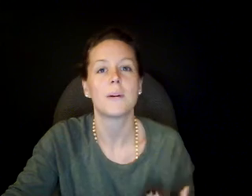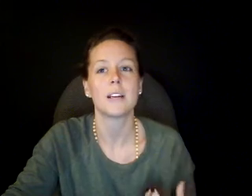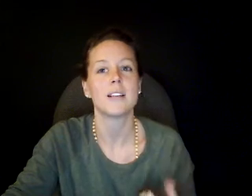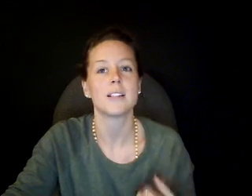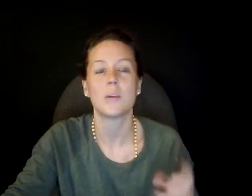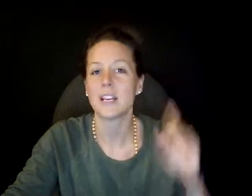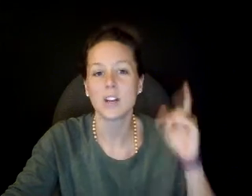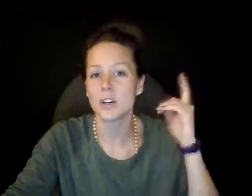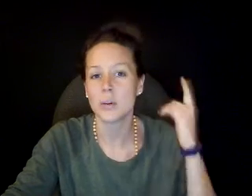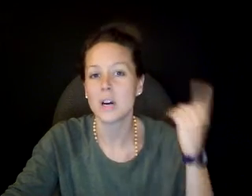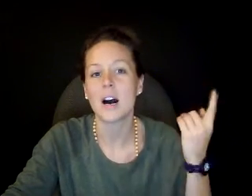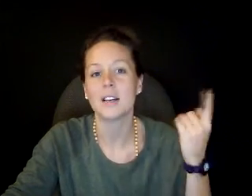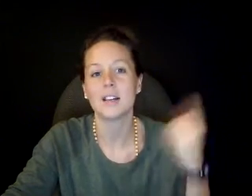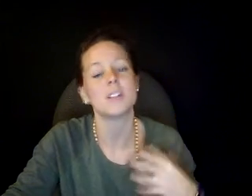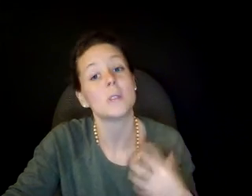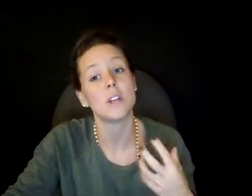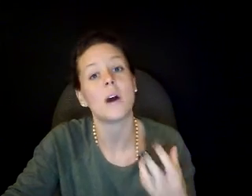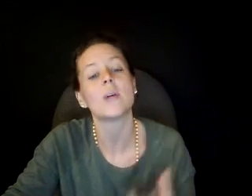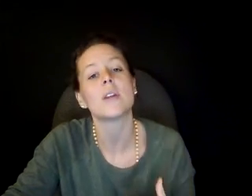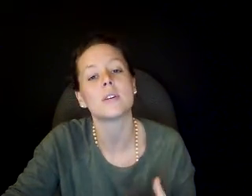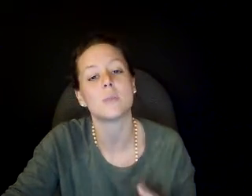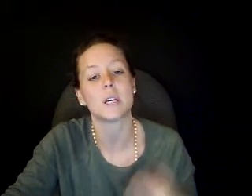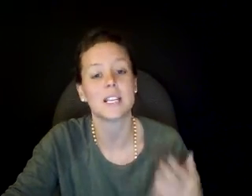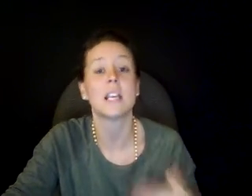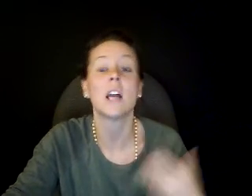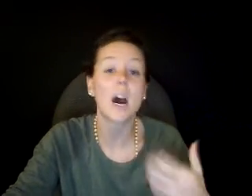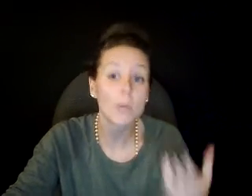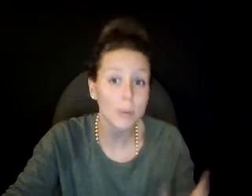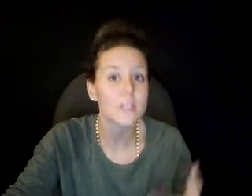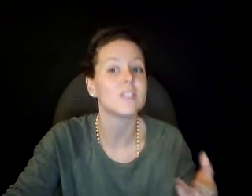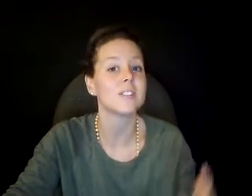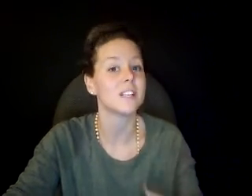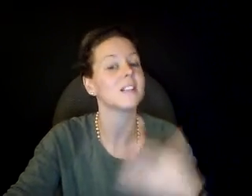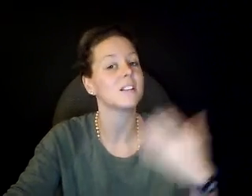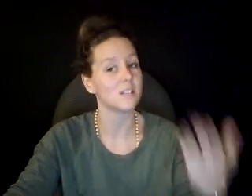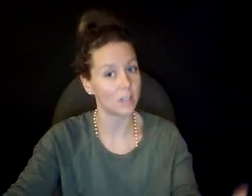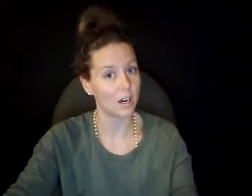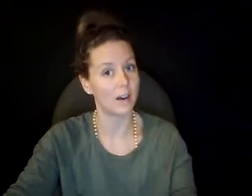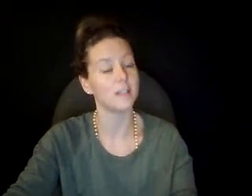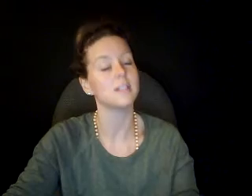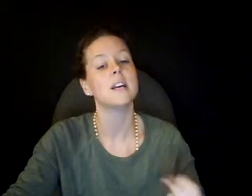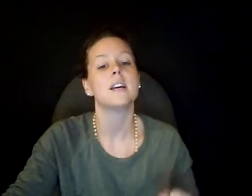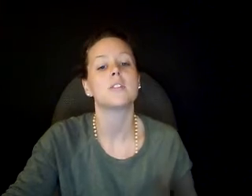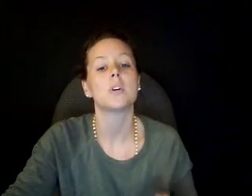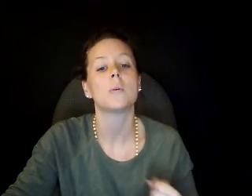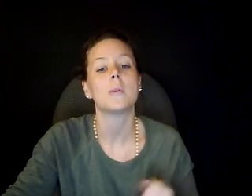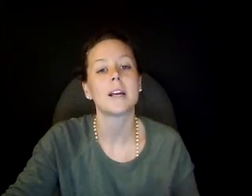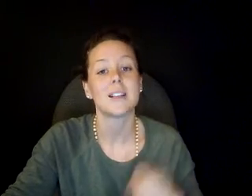recognizing that we cannot know God until we know our brothers, because in our brothers is God. And so when we recognize